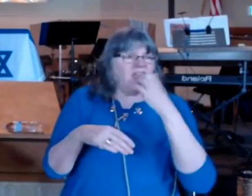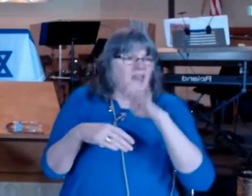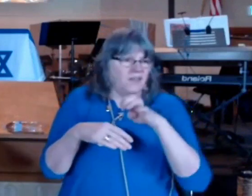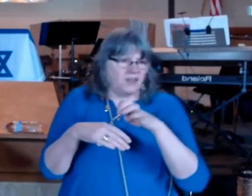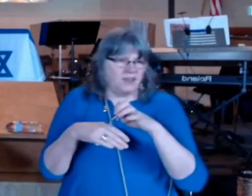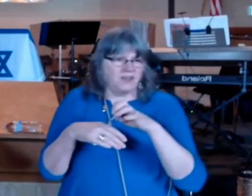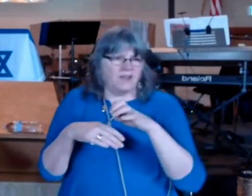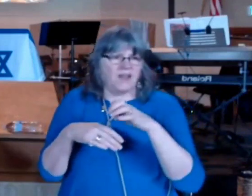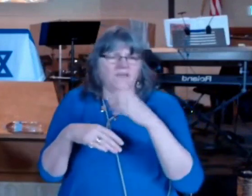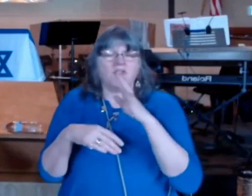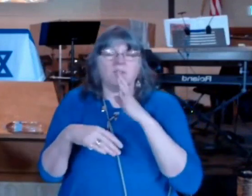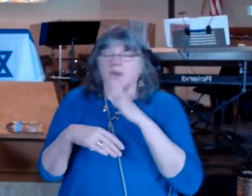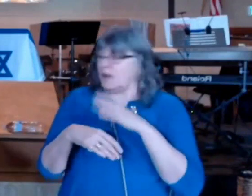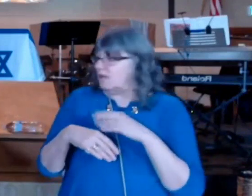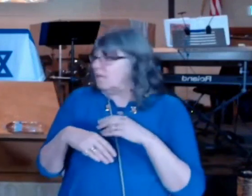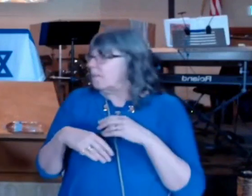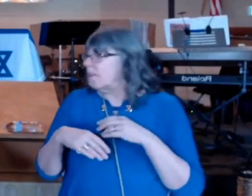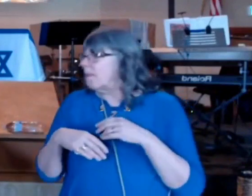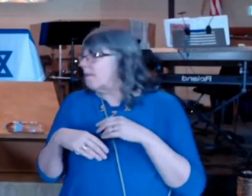perpetrated